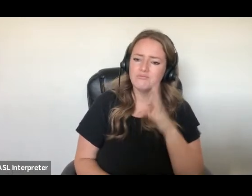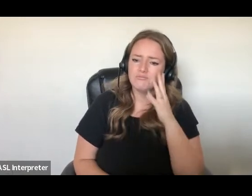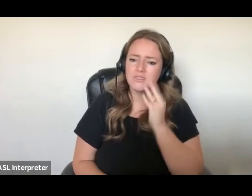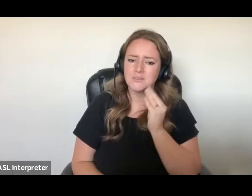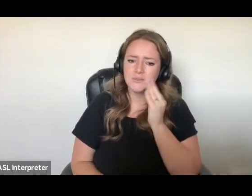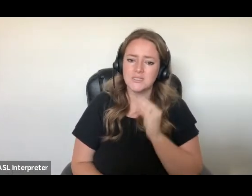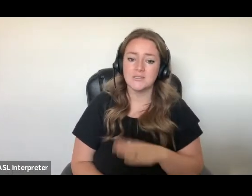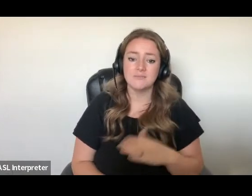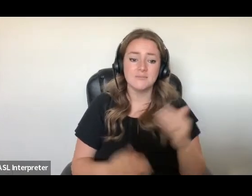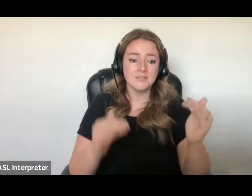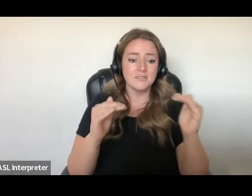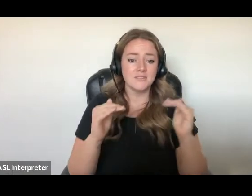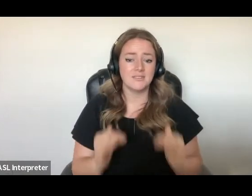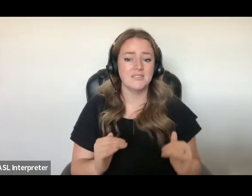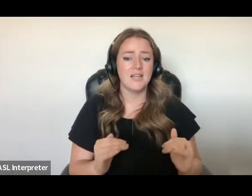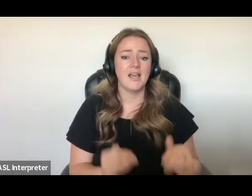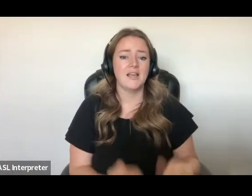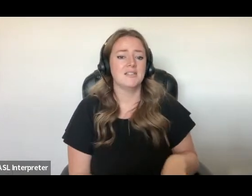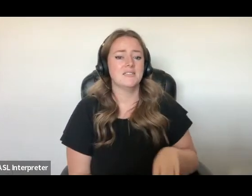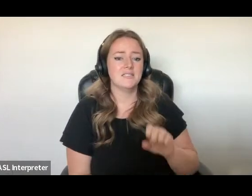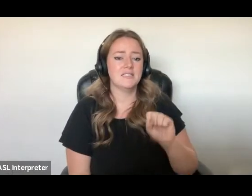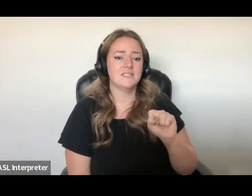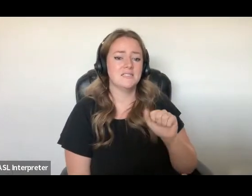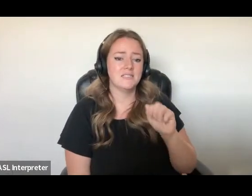Samer Muscati from Human Rights Watch.